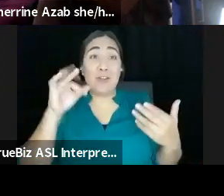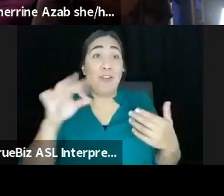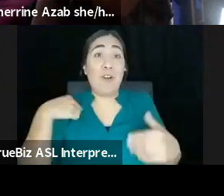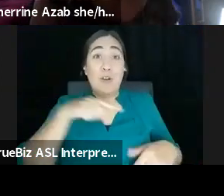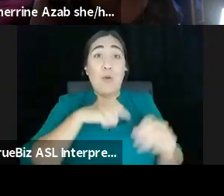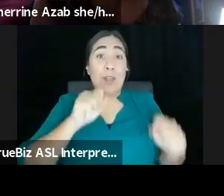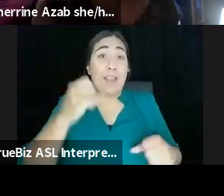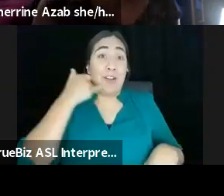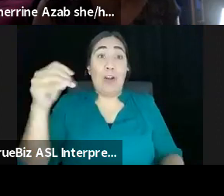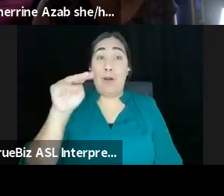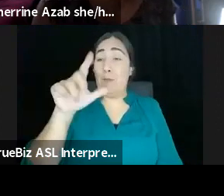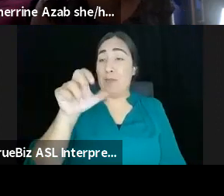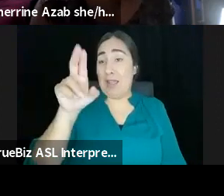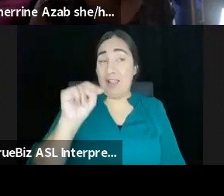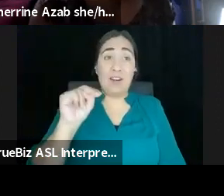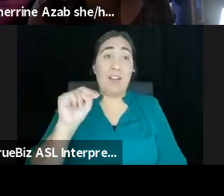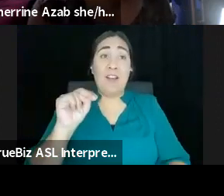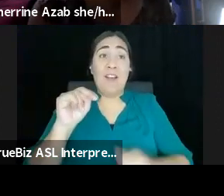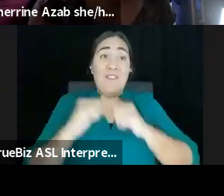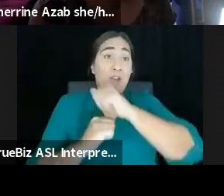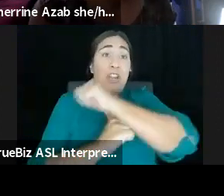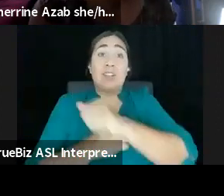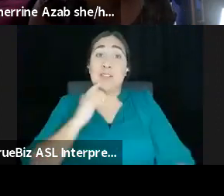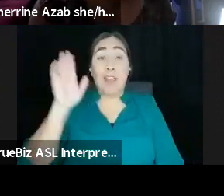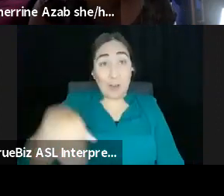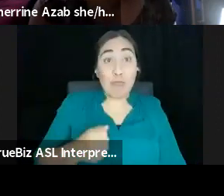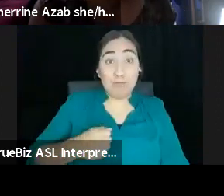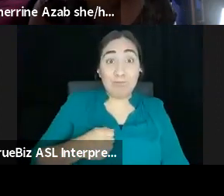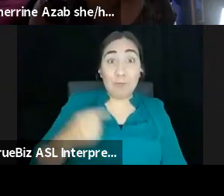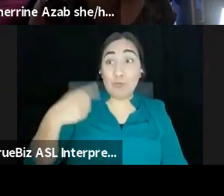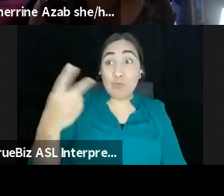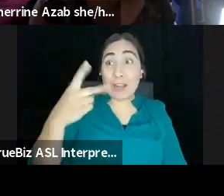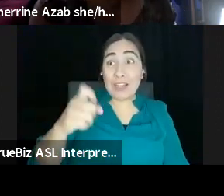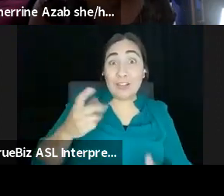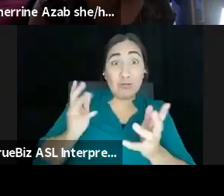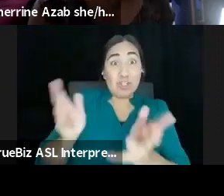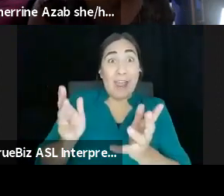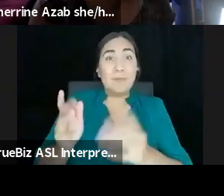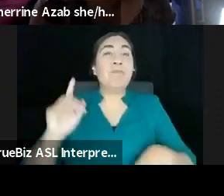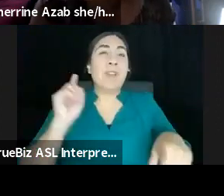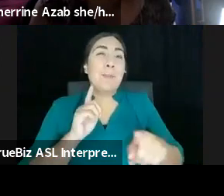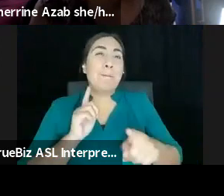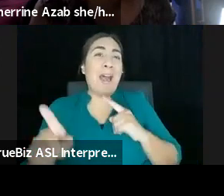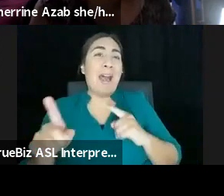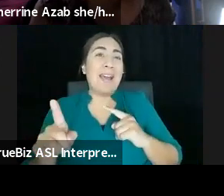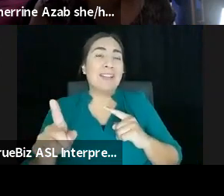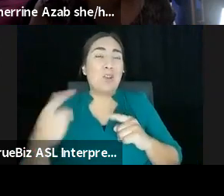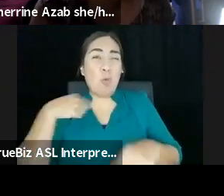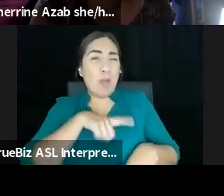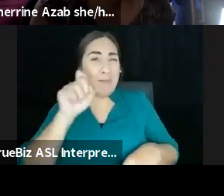Um, but it's so, So we have to, again, think regeneratively and think relationally with one another and who